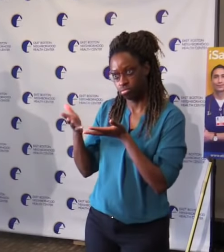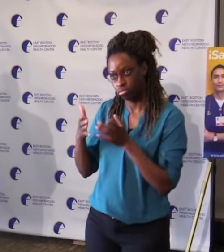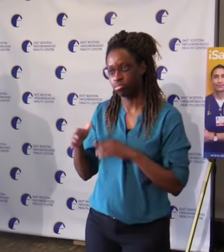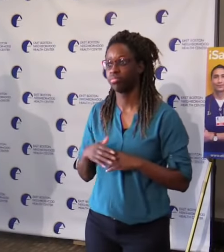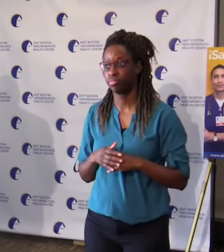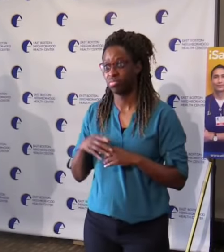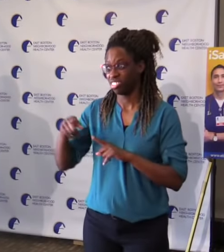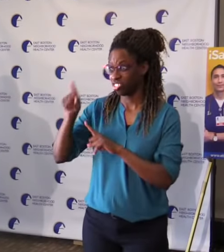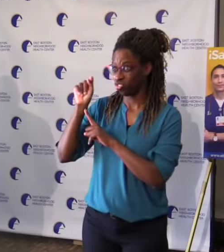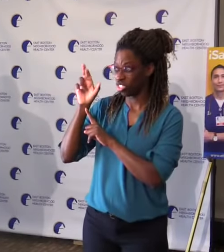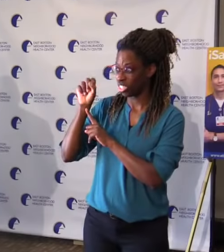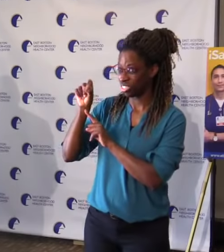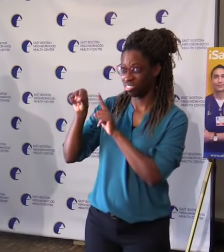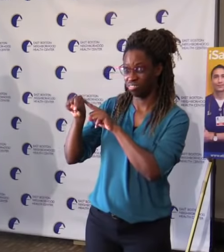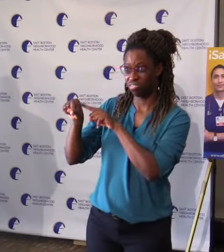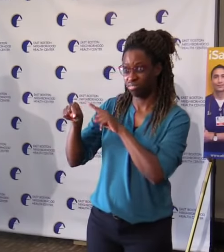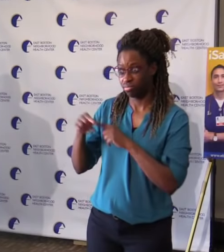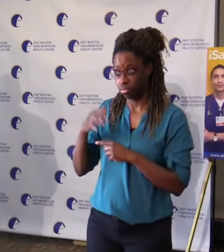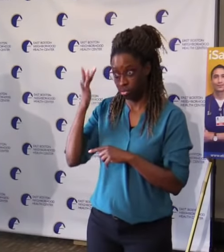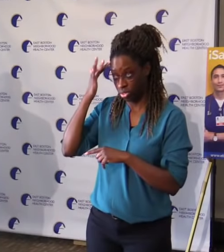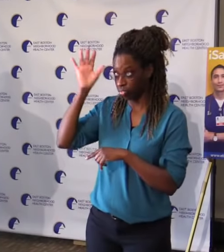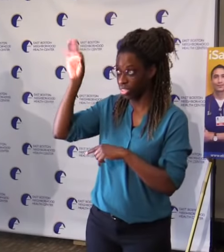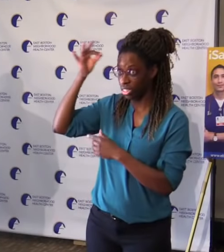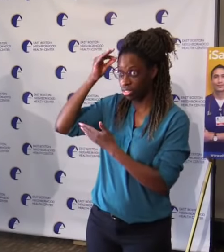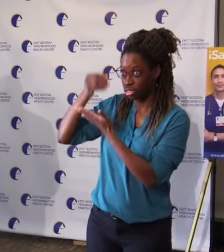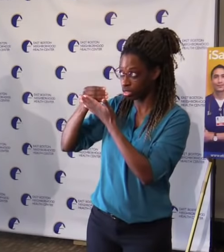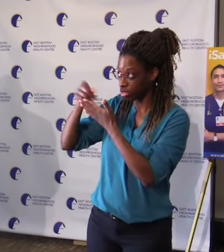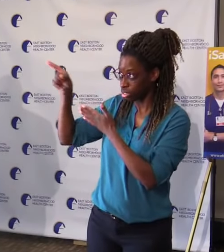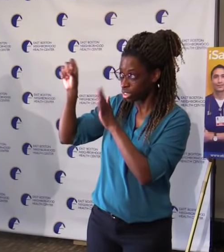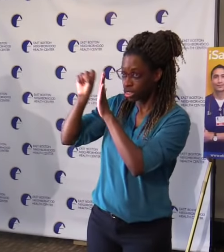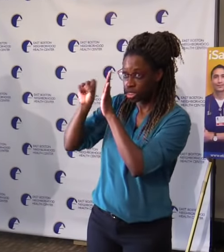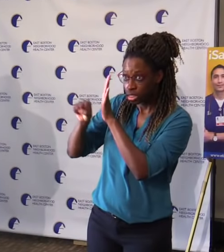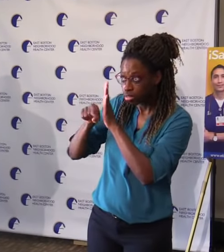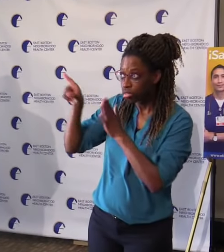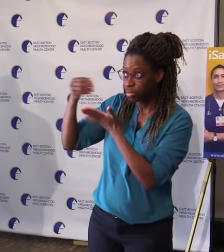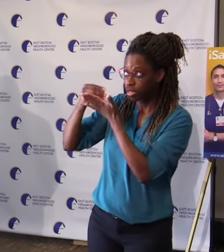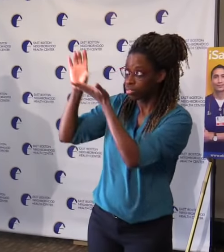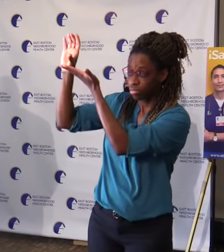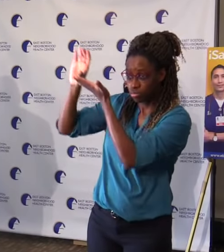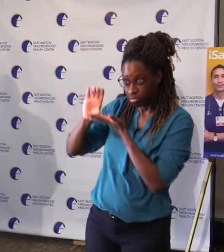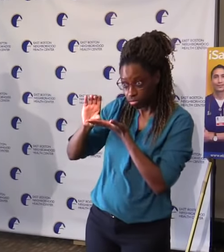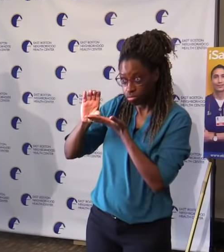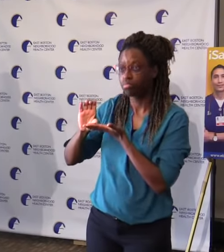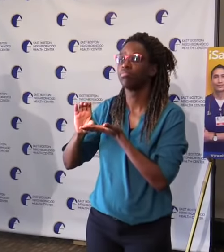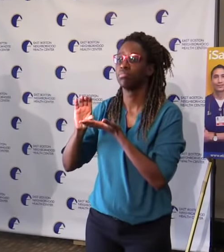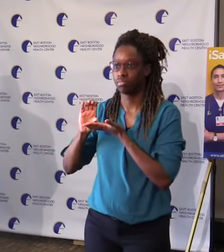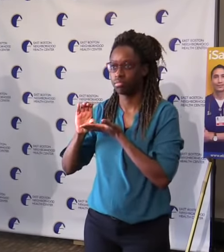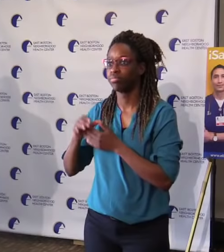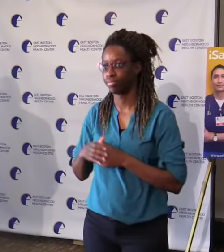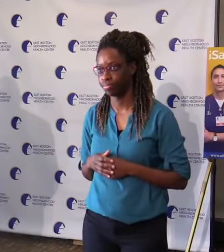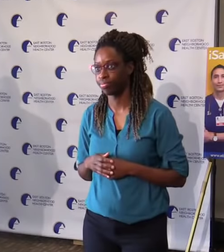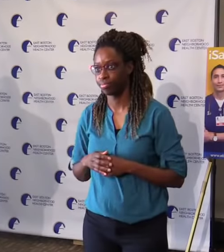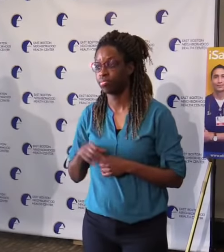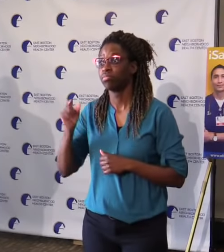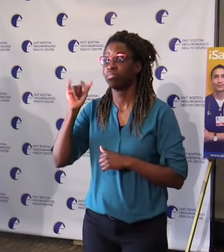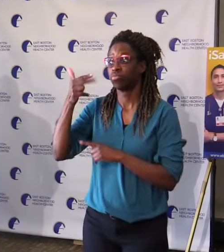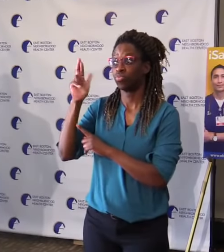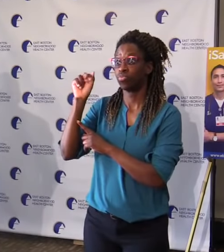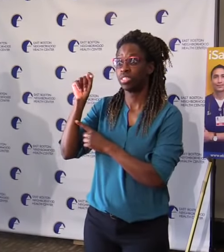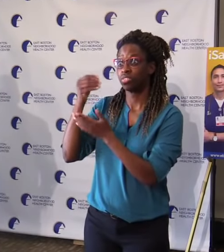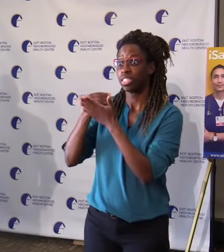from federal, state, and local governments, as well as our strong philanthropic community, health centers will get it done, like we always do.